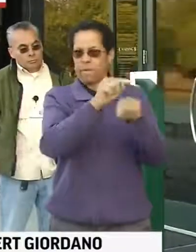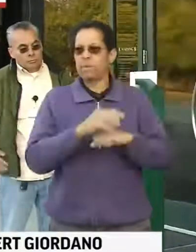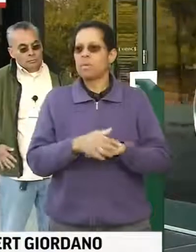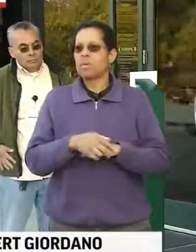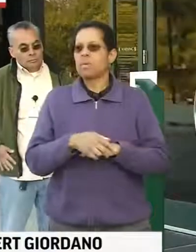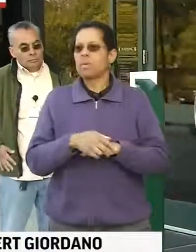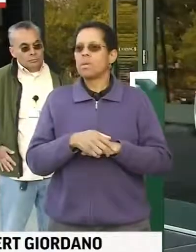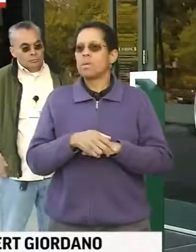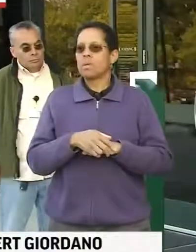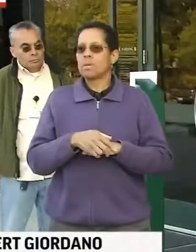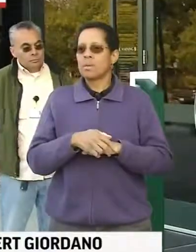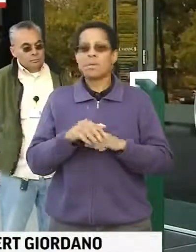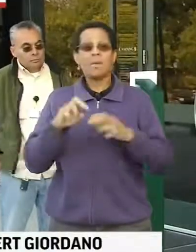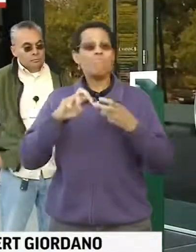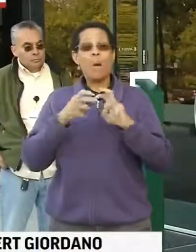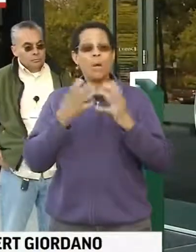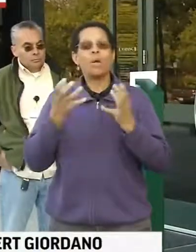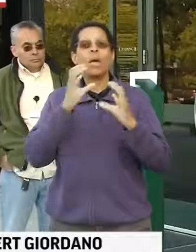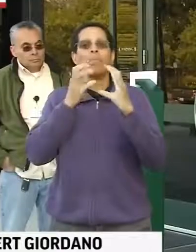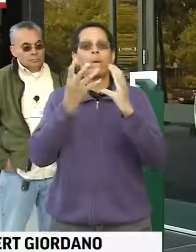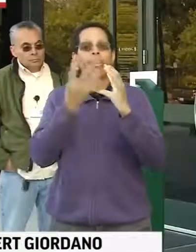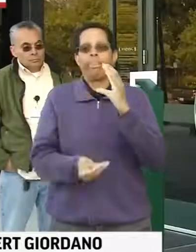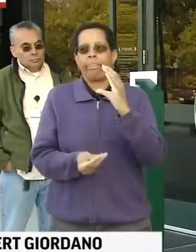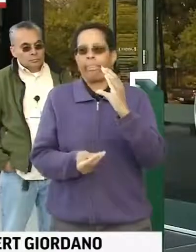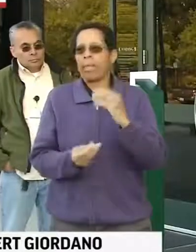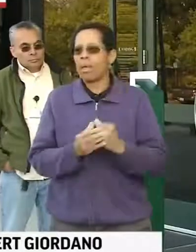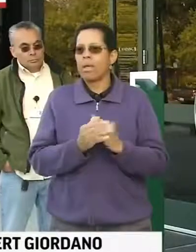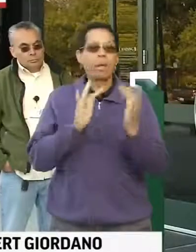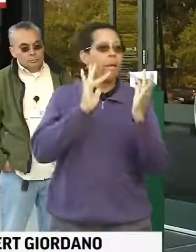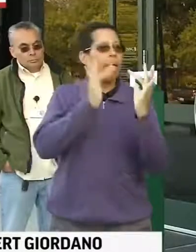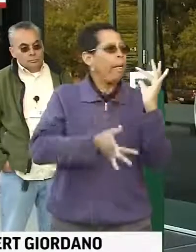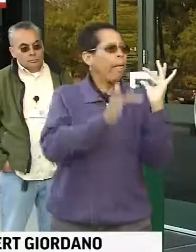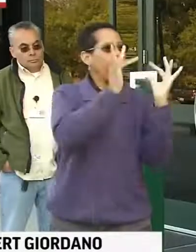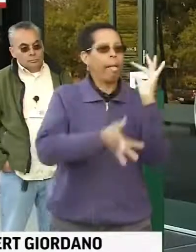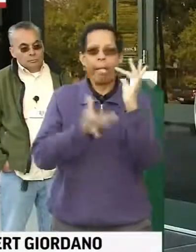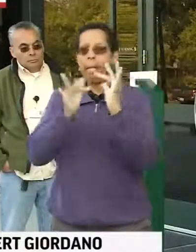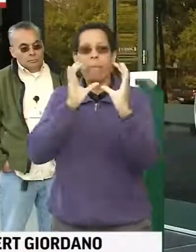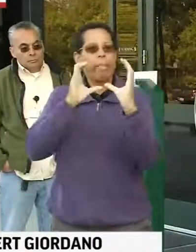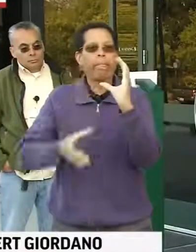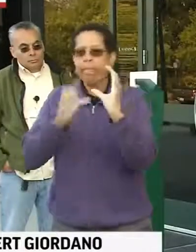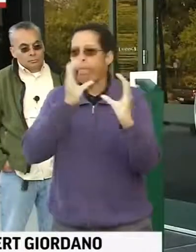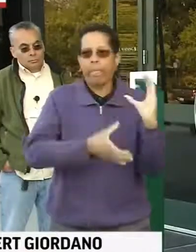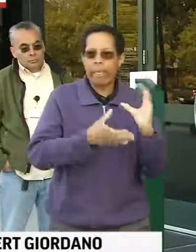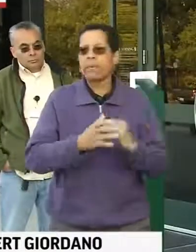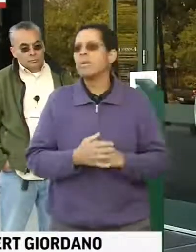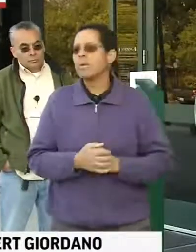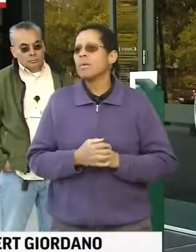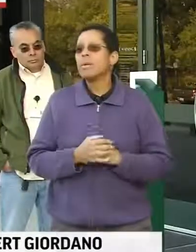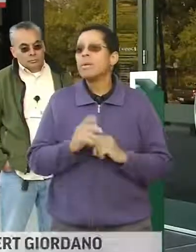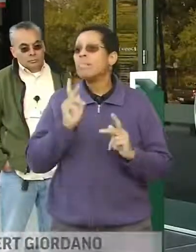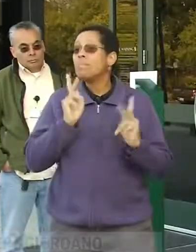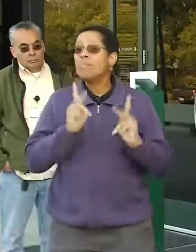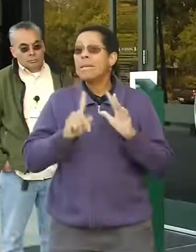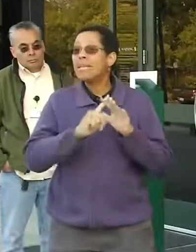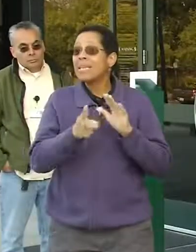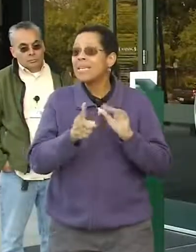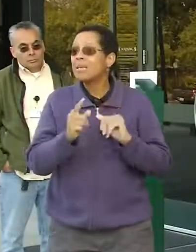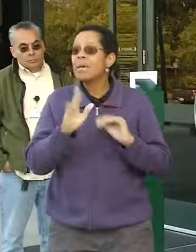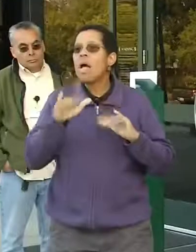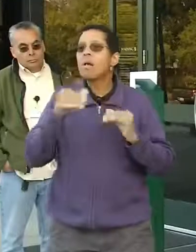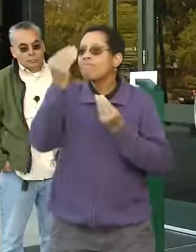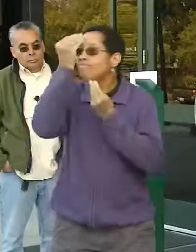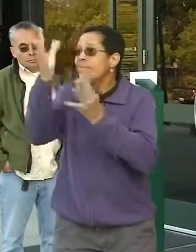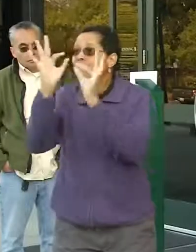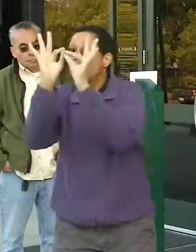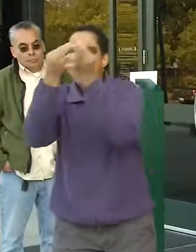problems. People have been evacuated from multiple areas. They're just not connecting with their family. So 437 of the 900 are safe,